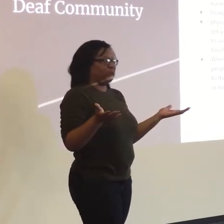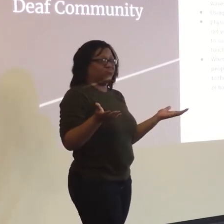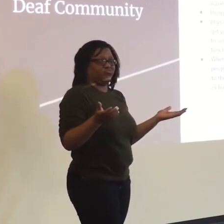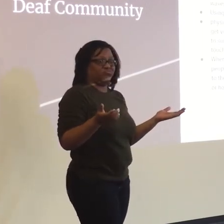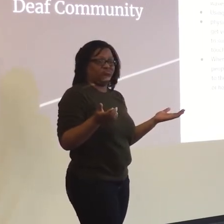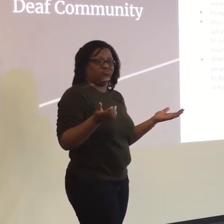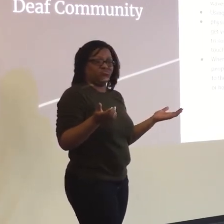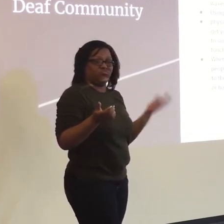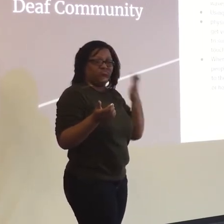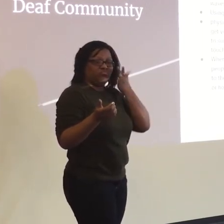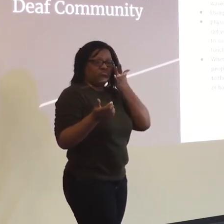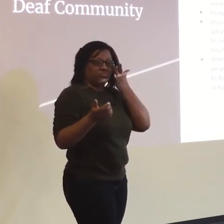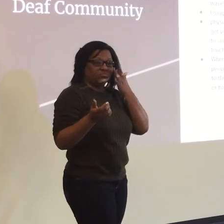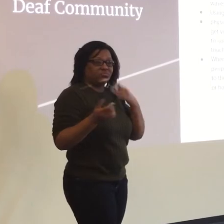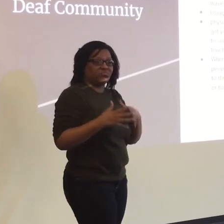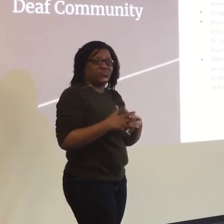with them? How would you do that?